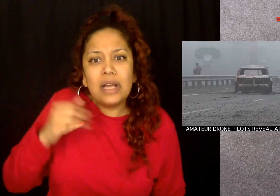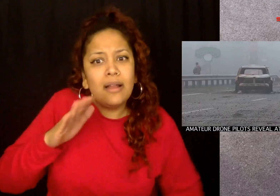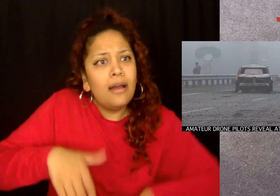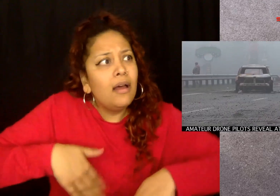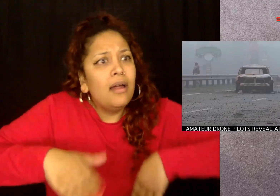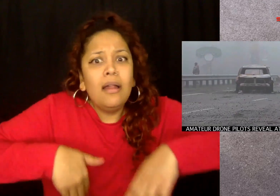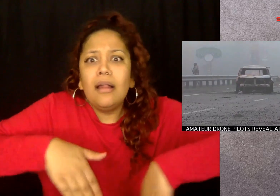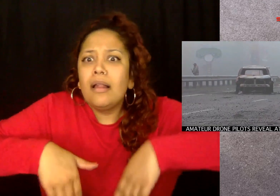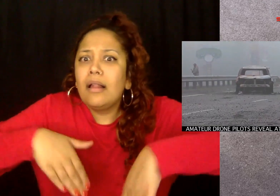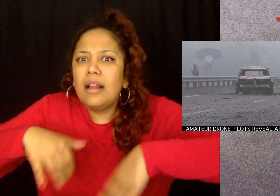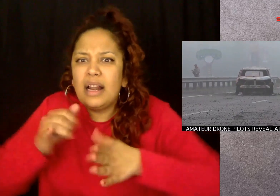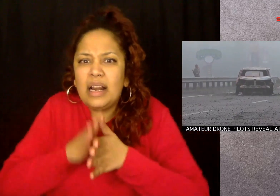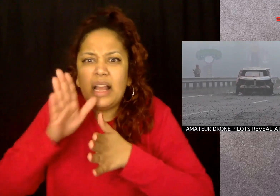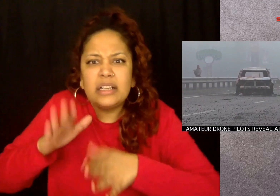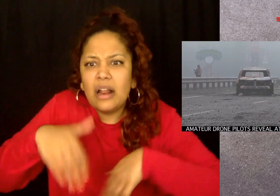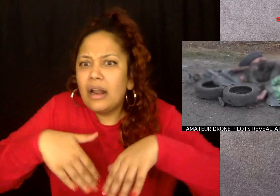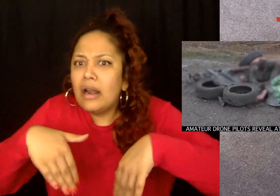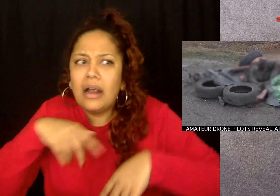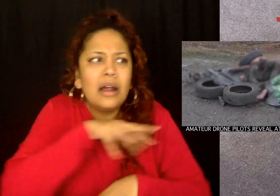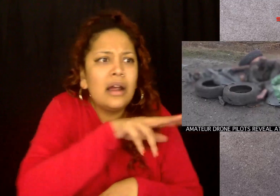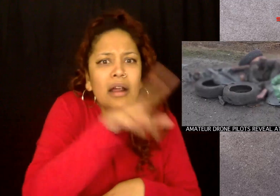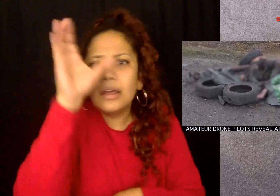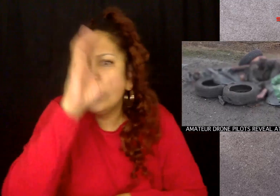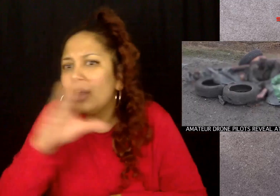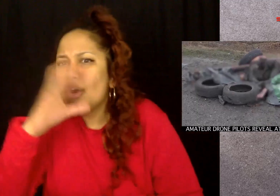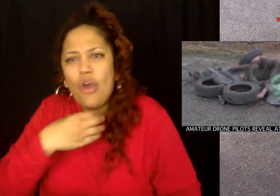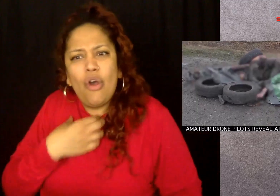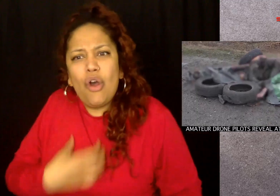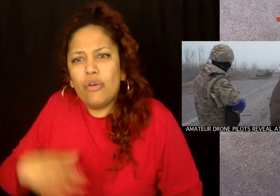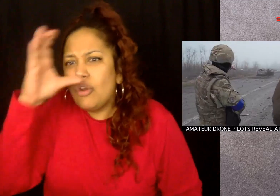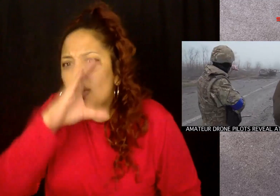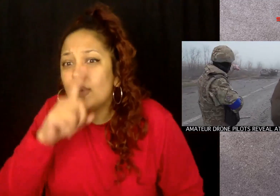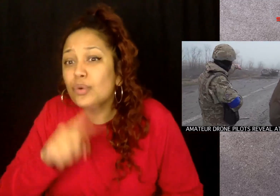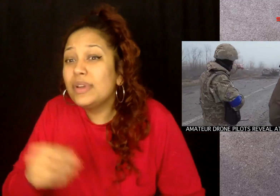and dogs are roaming around looking to eat off the dead carcasses.